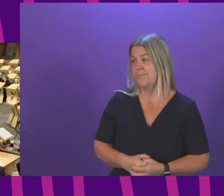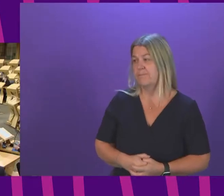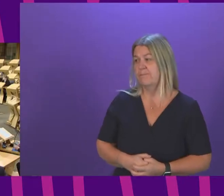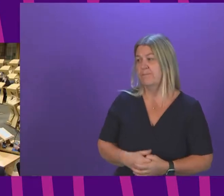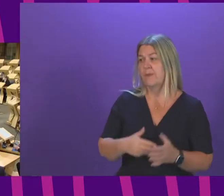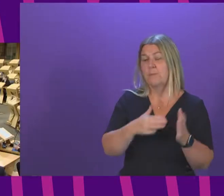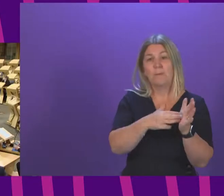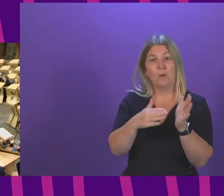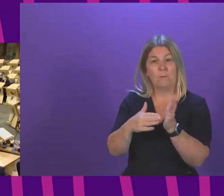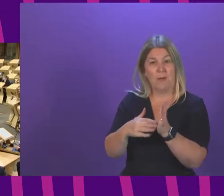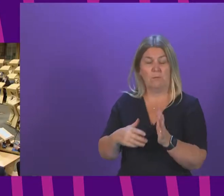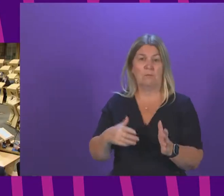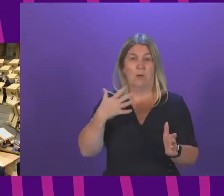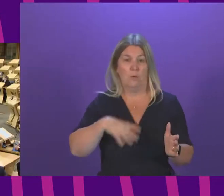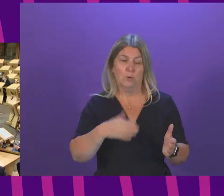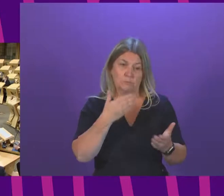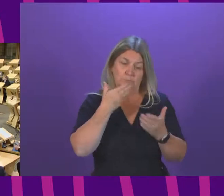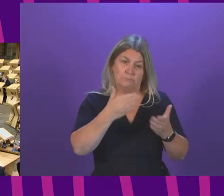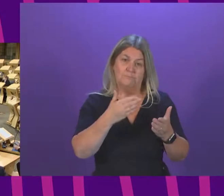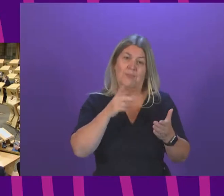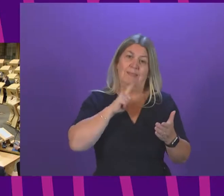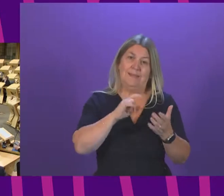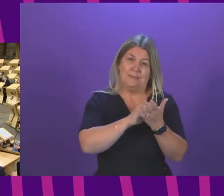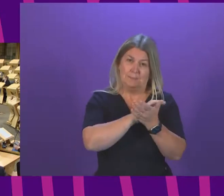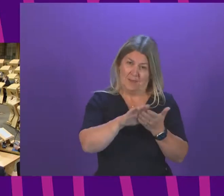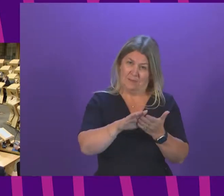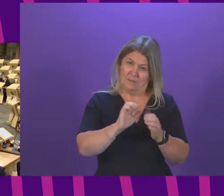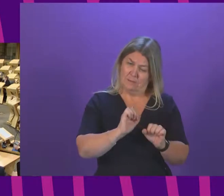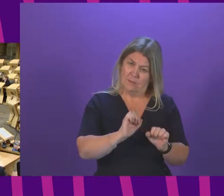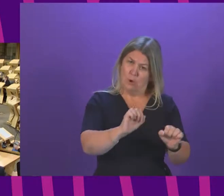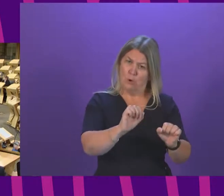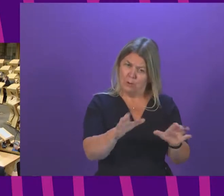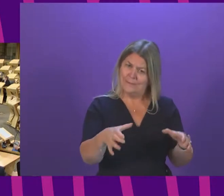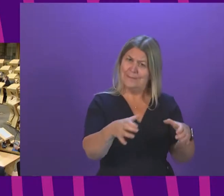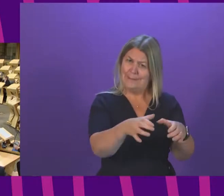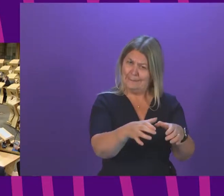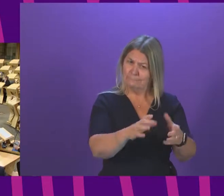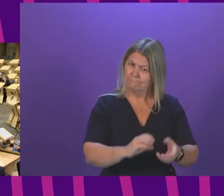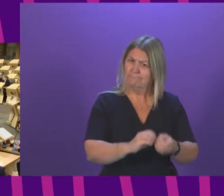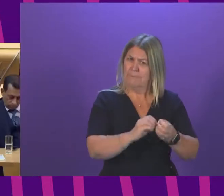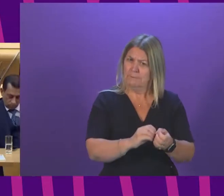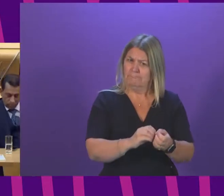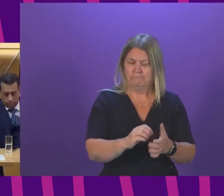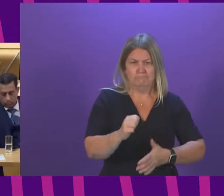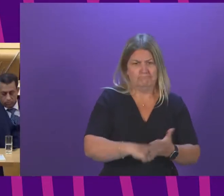place on record my thanks to Lady Smith and her team for this very thorough report, which puts beyond any doubt the serious